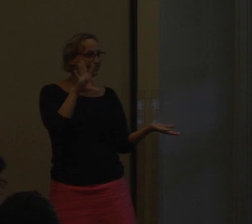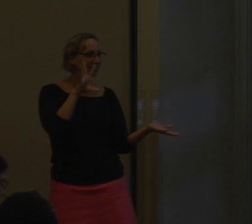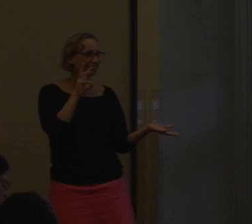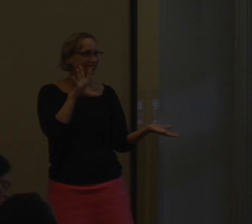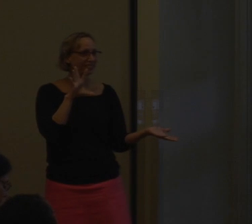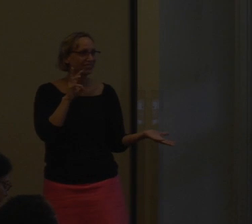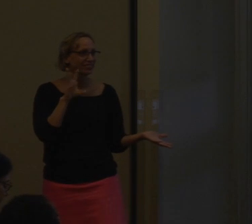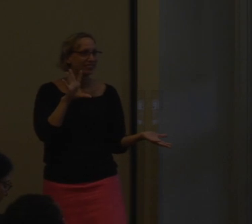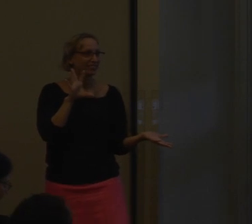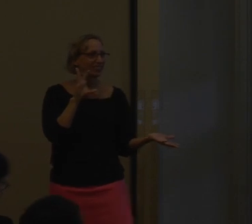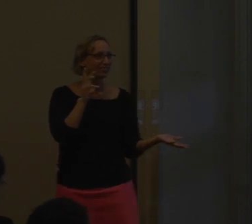said? 65%?